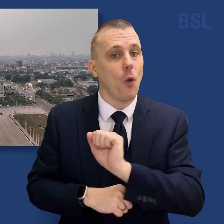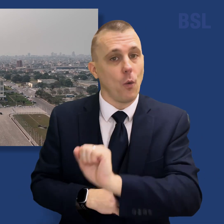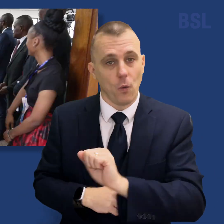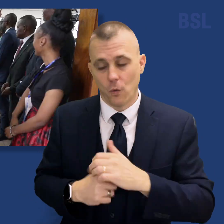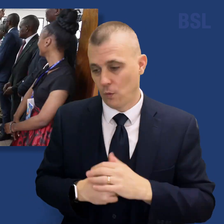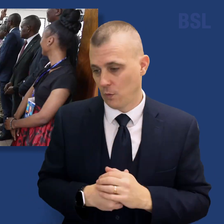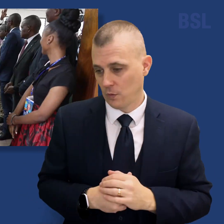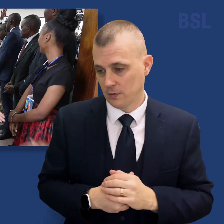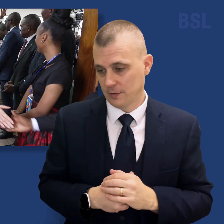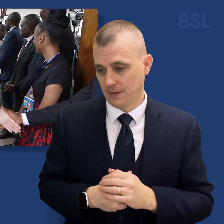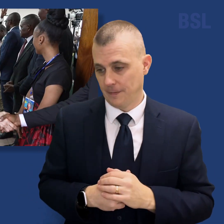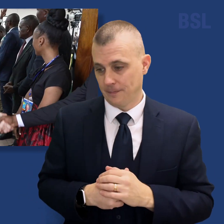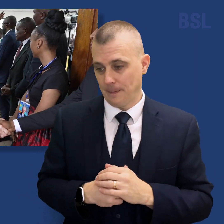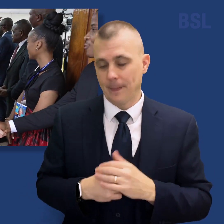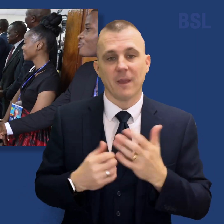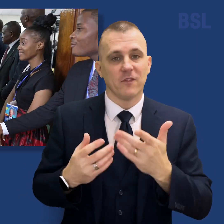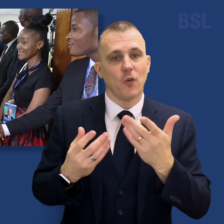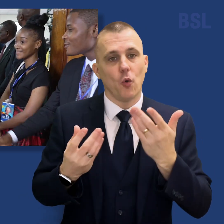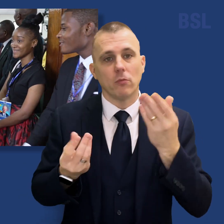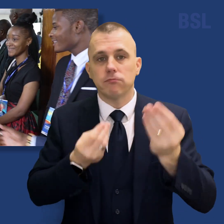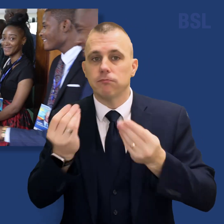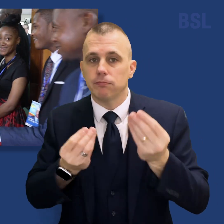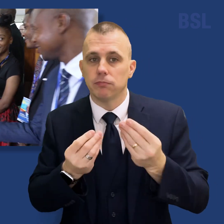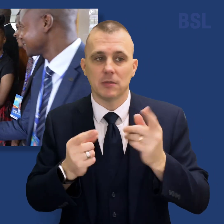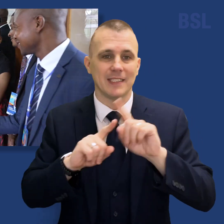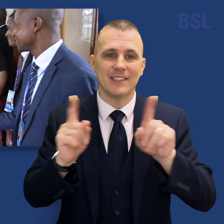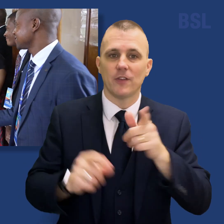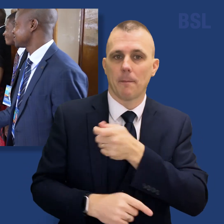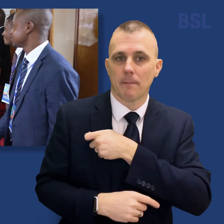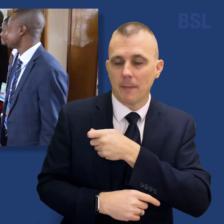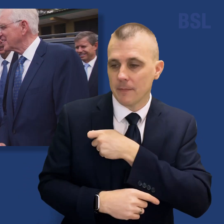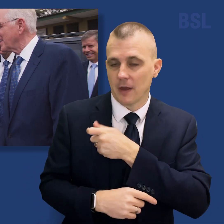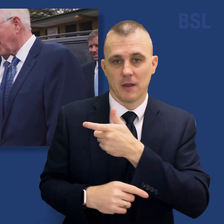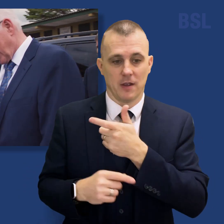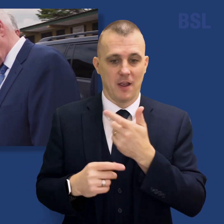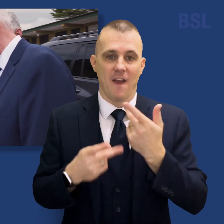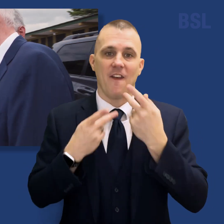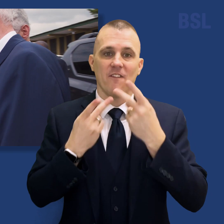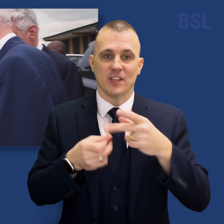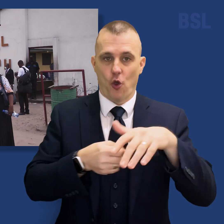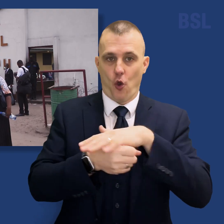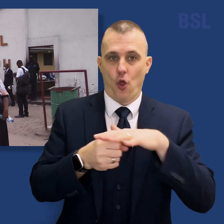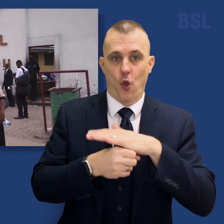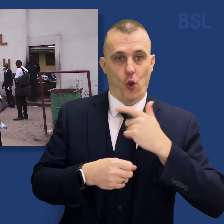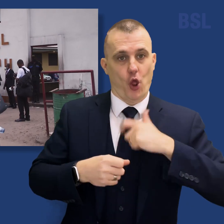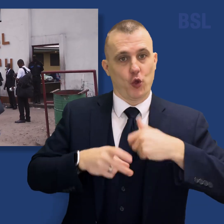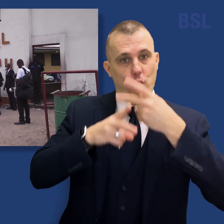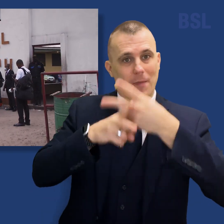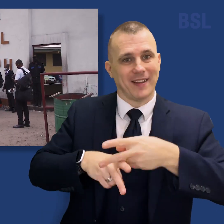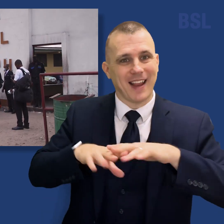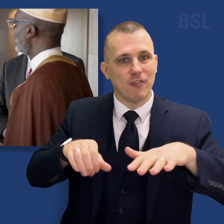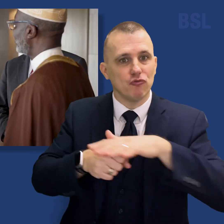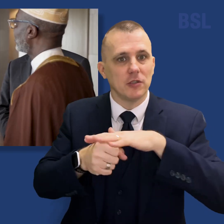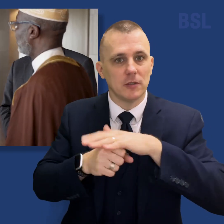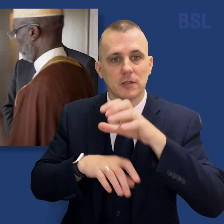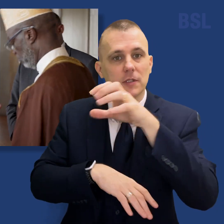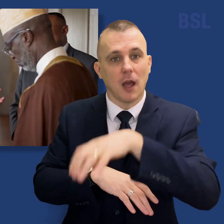early November to minister to members, visit local humanitarian sites, and meet with interfaith leaders.